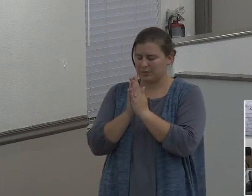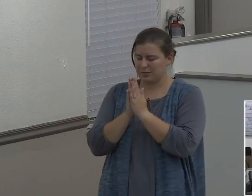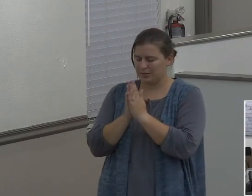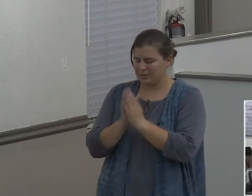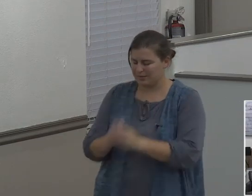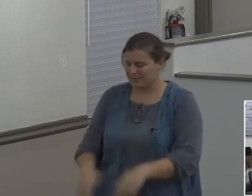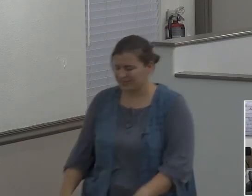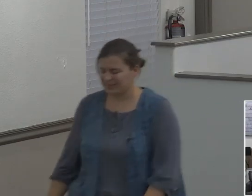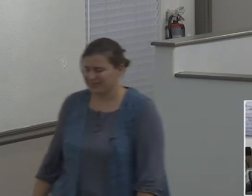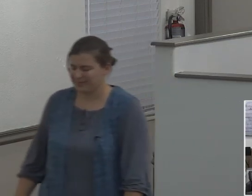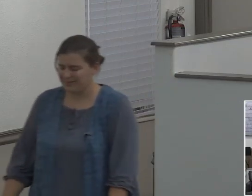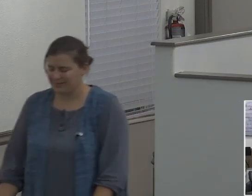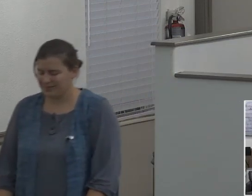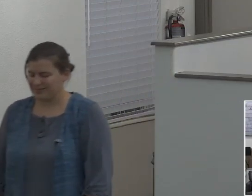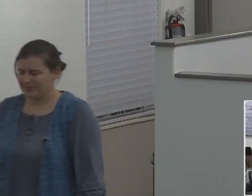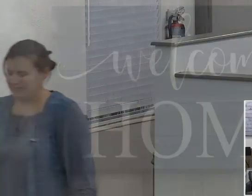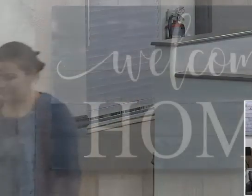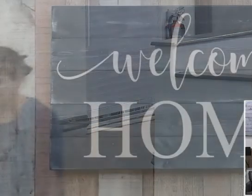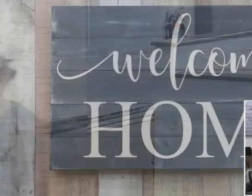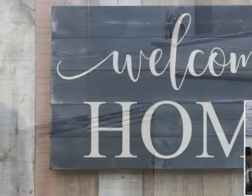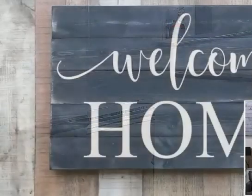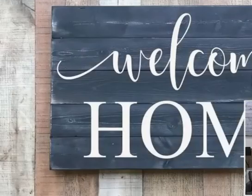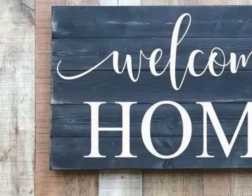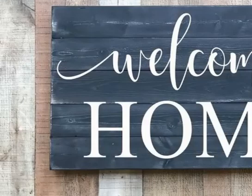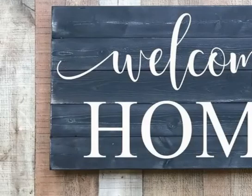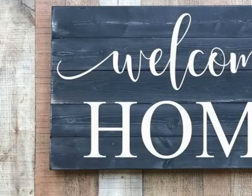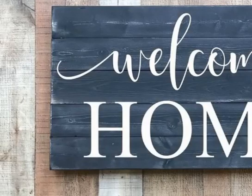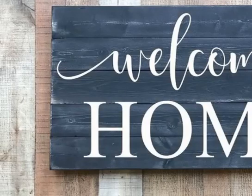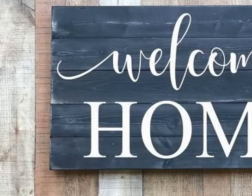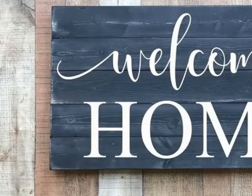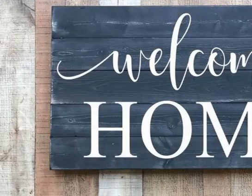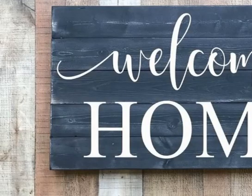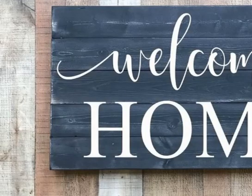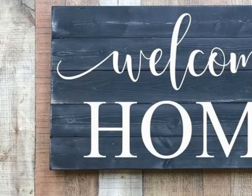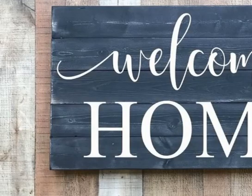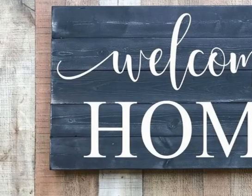us during this moment of invitation. I pray that you'd Thank you.